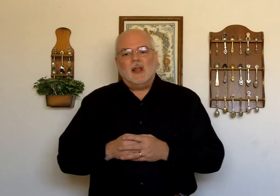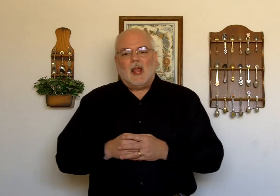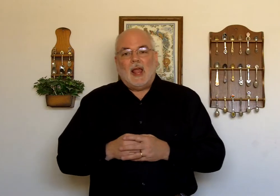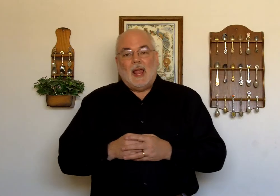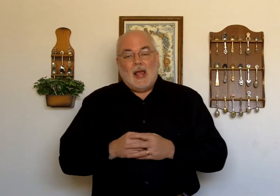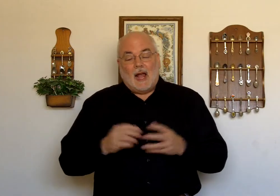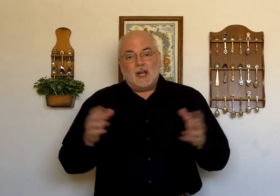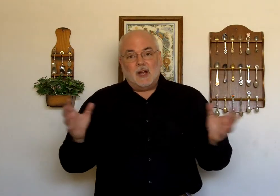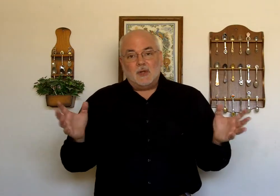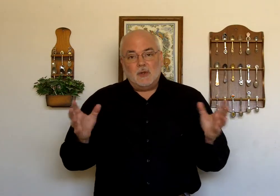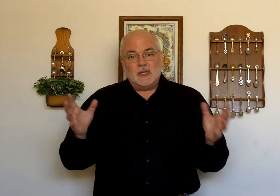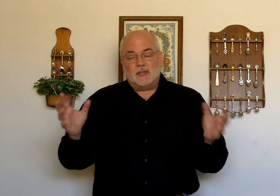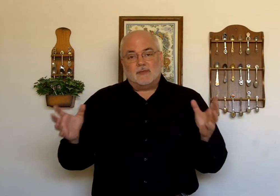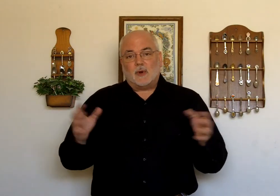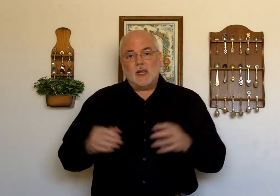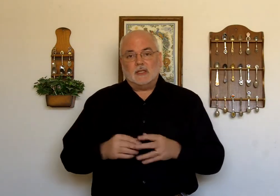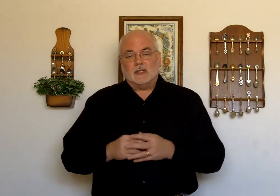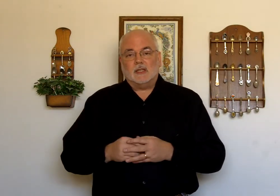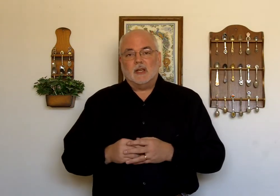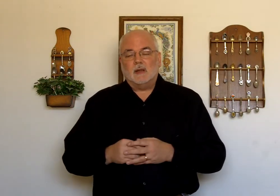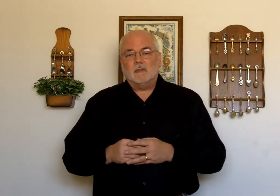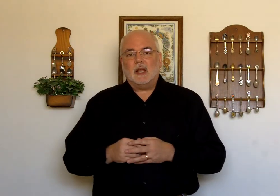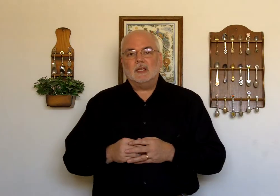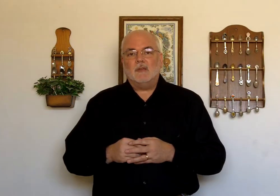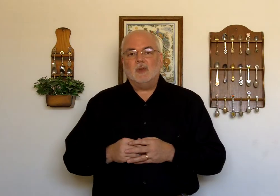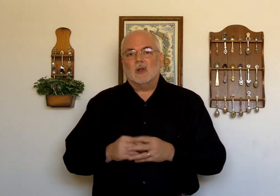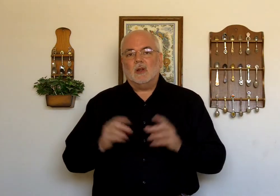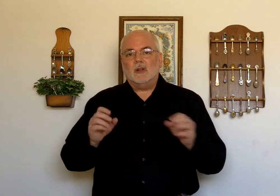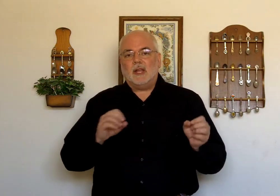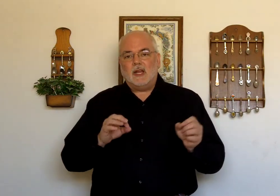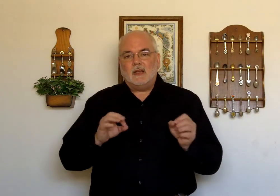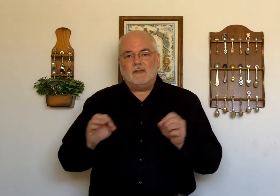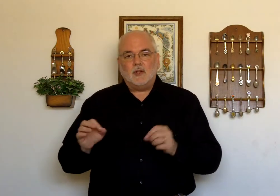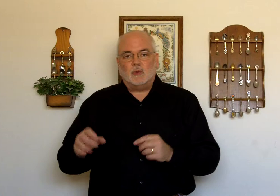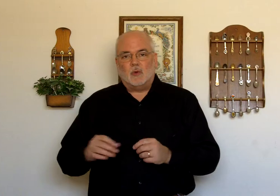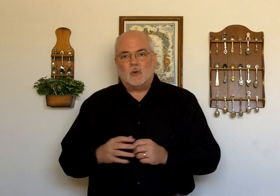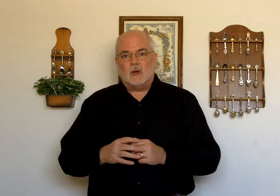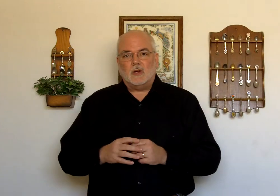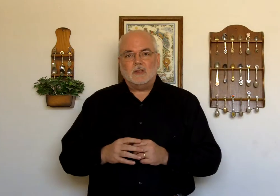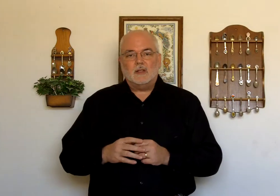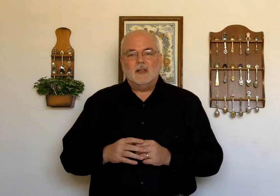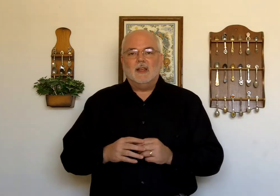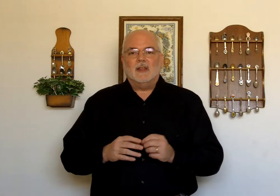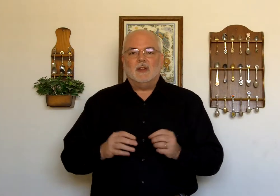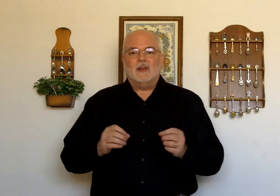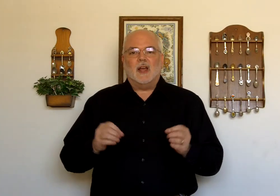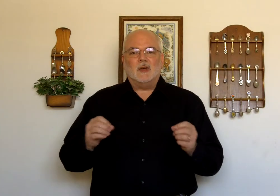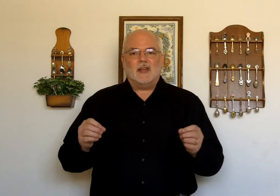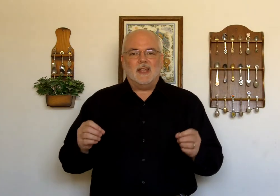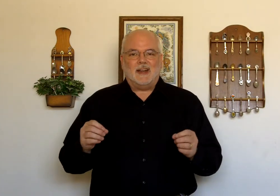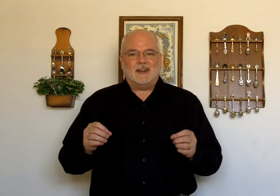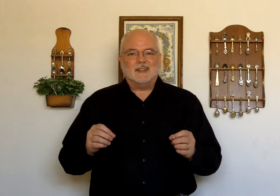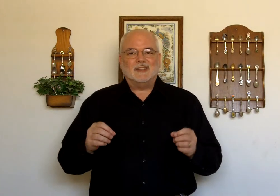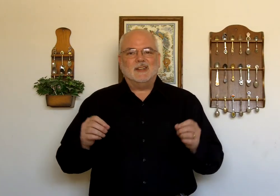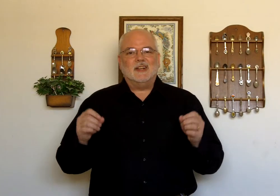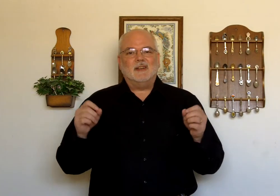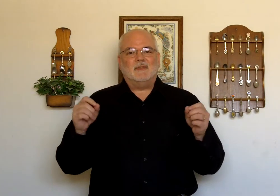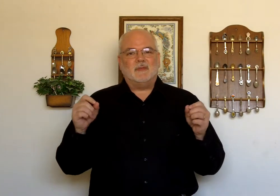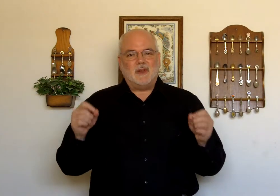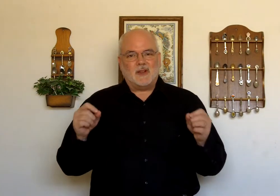So, I'm going to do this in phrases. Because if you learn the individual words, you're not going to get it. You need to figure